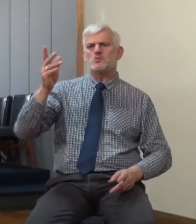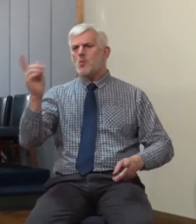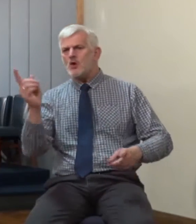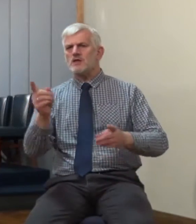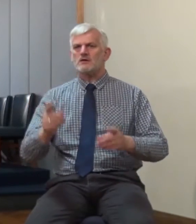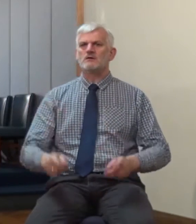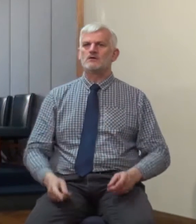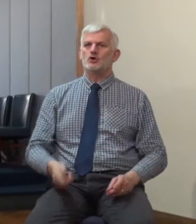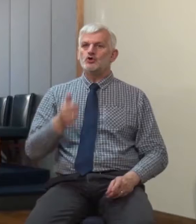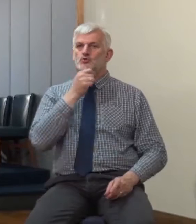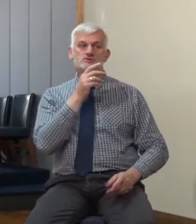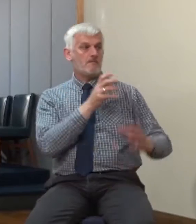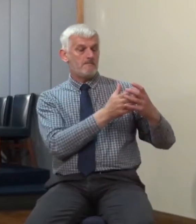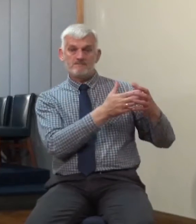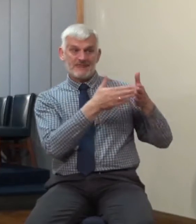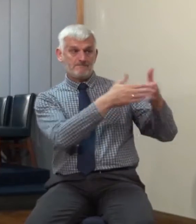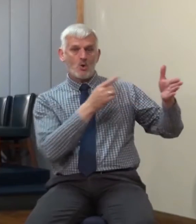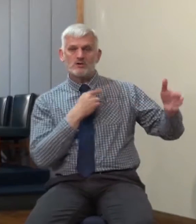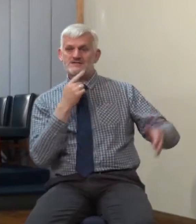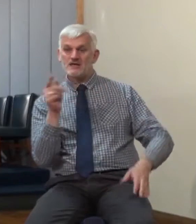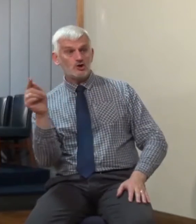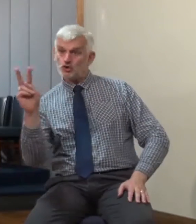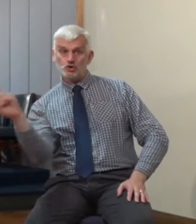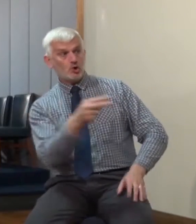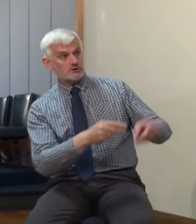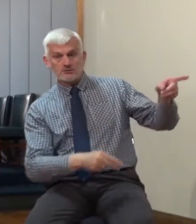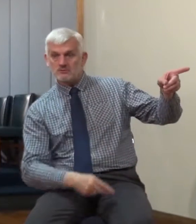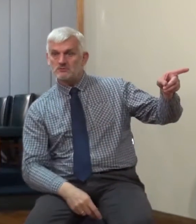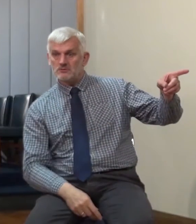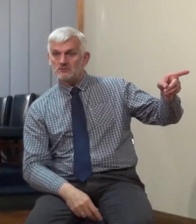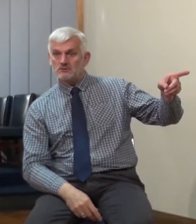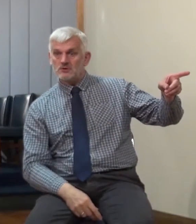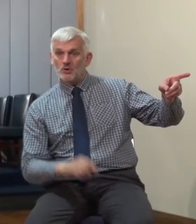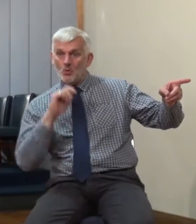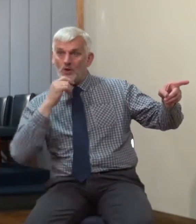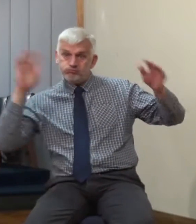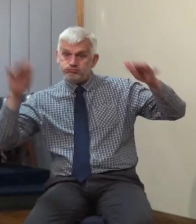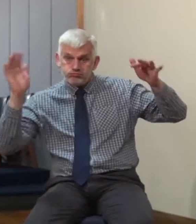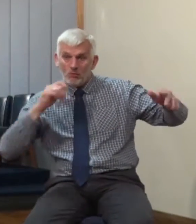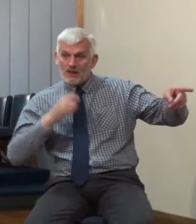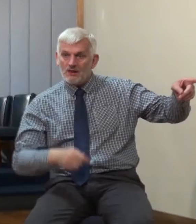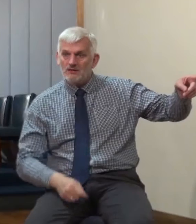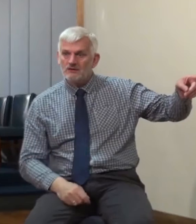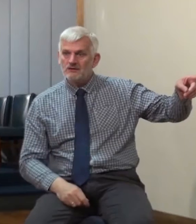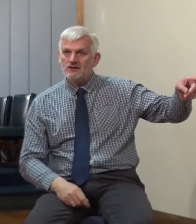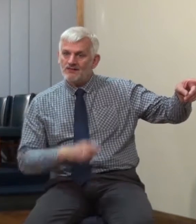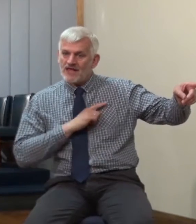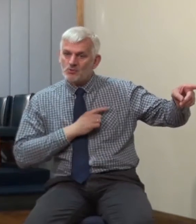eyes. And yet the things of this world were altogether more important. This world was all-consuming.